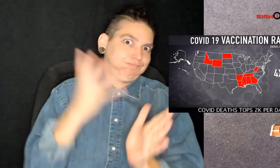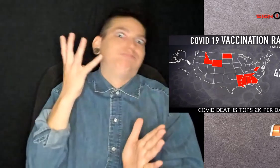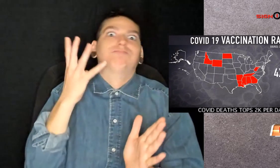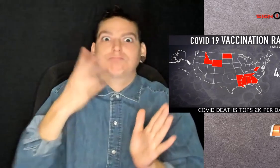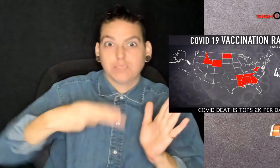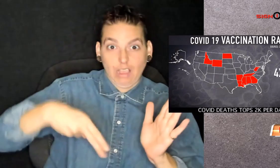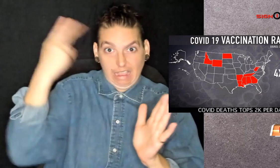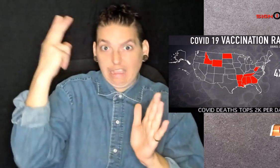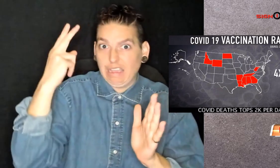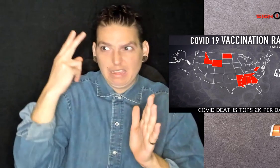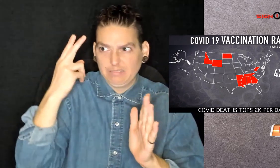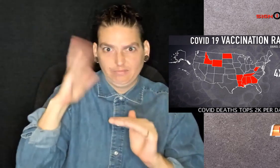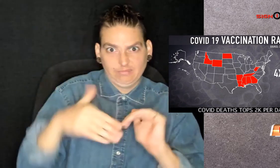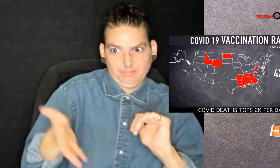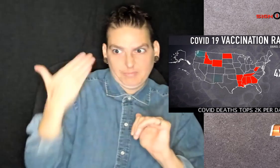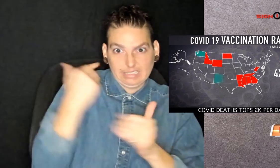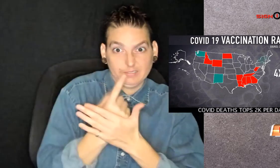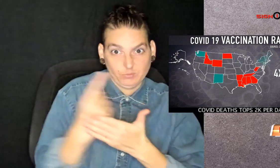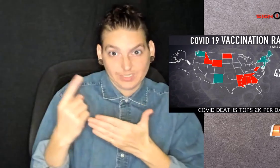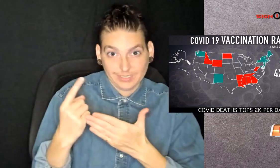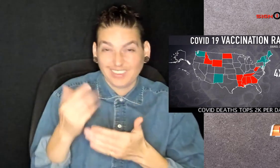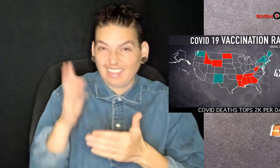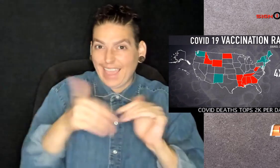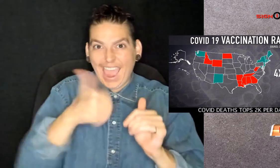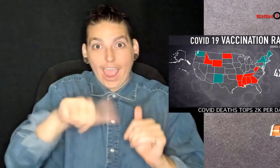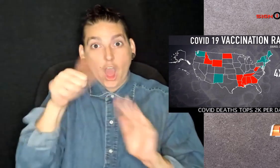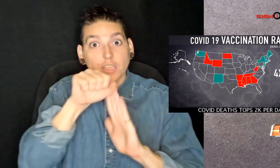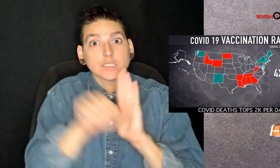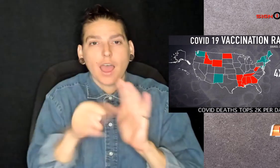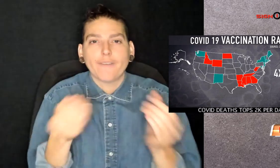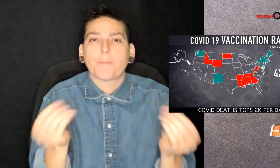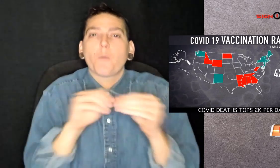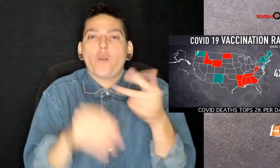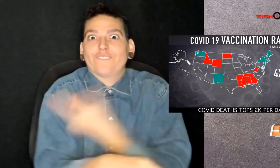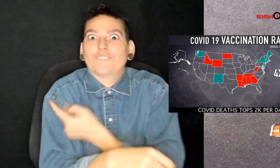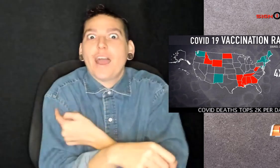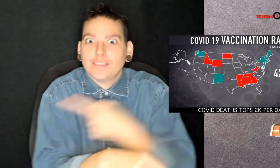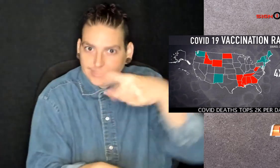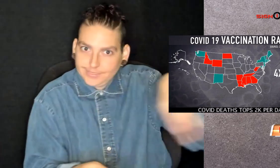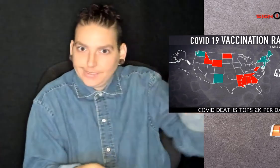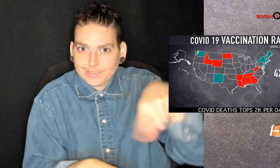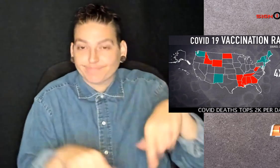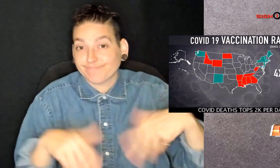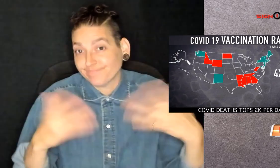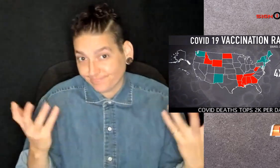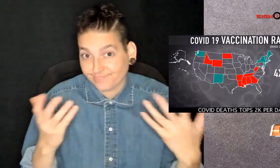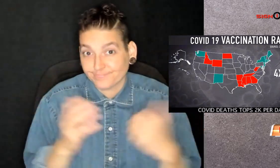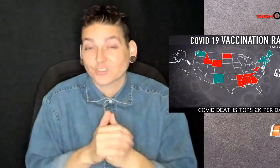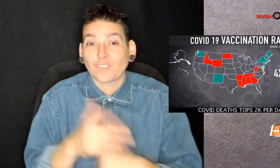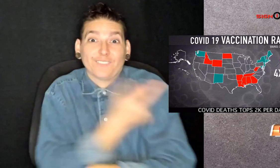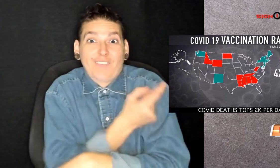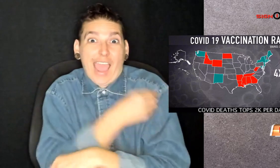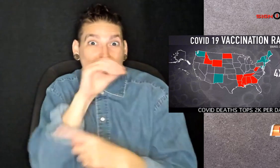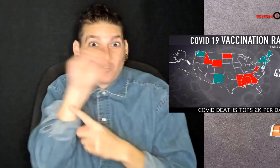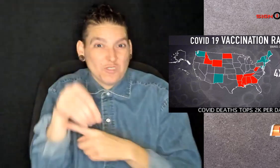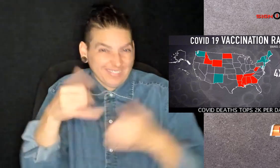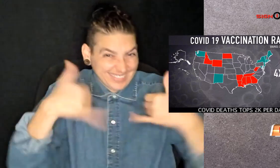four times higher this past week than in the 10 most vaccinated states. And experts